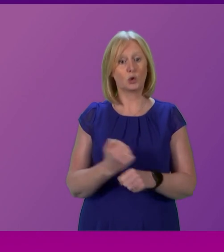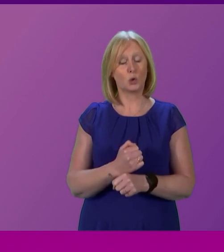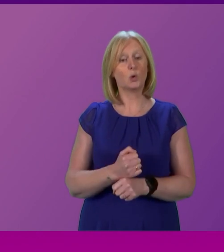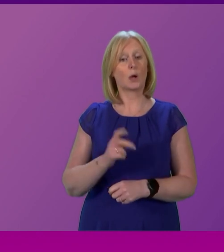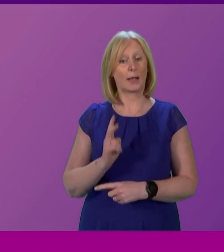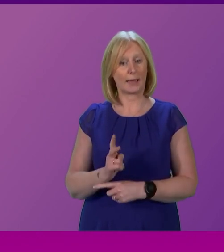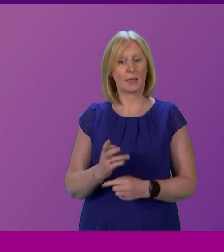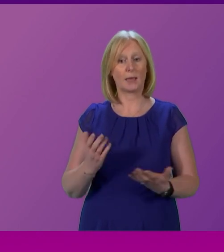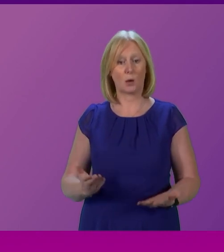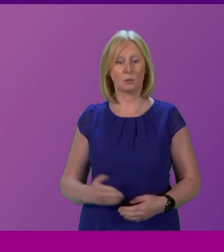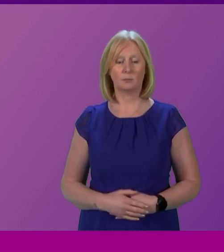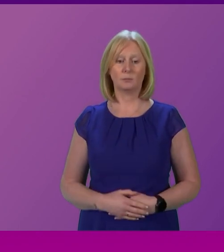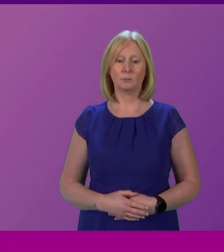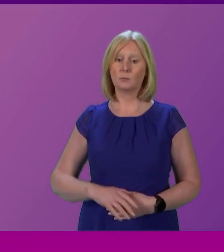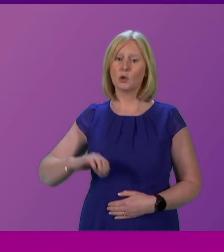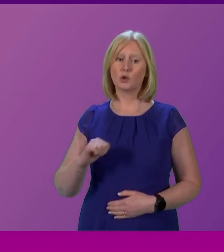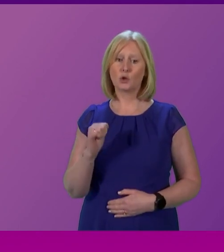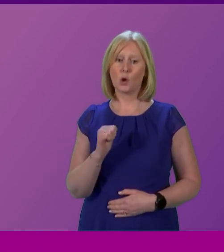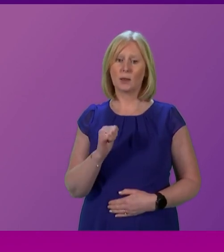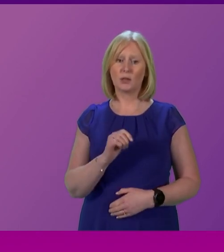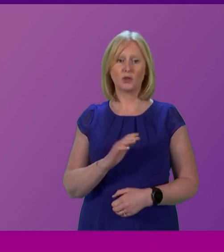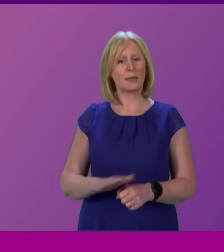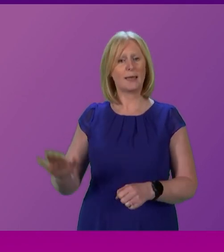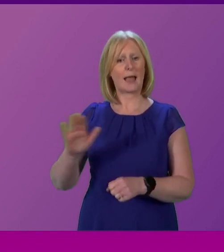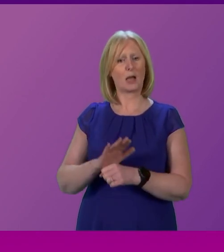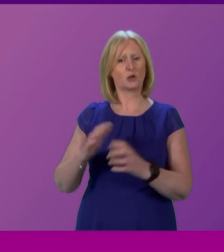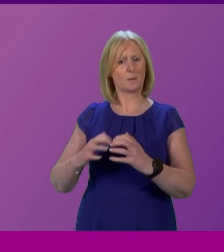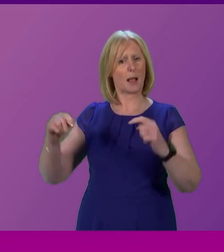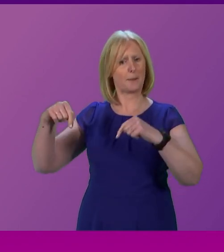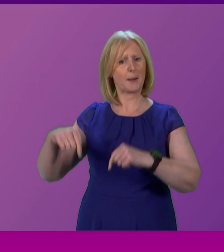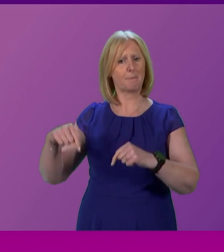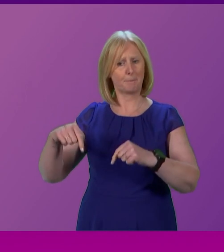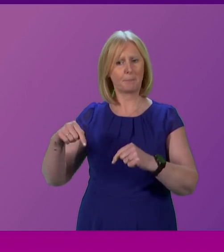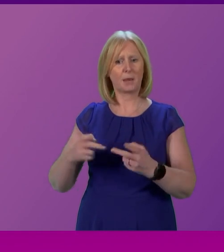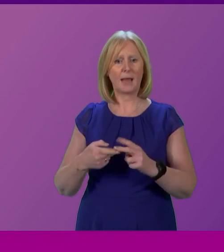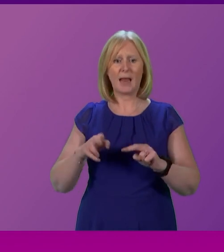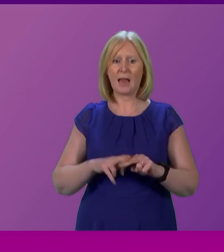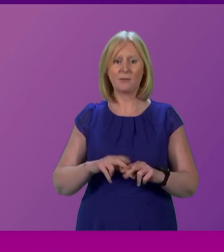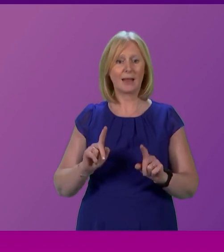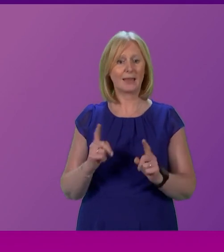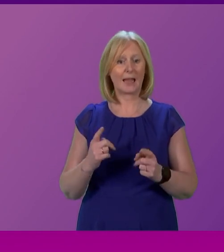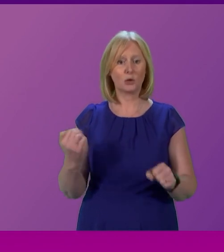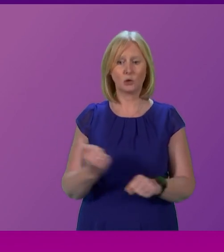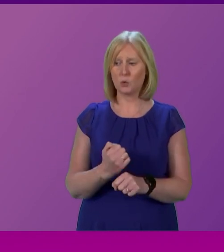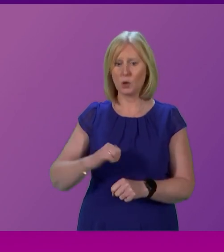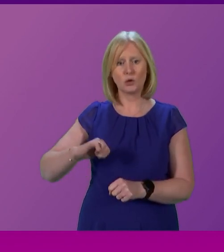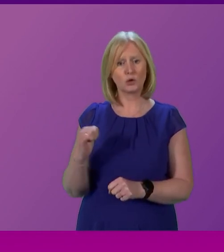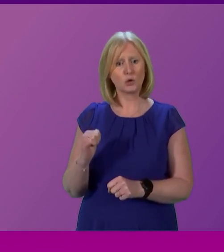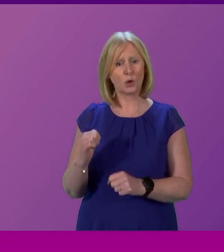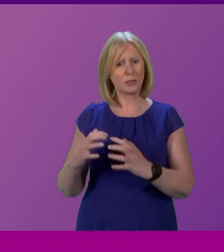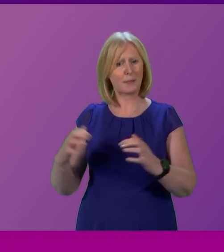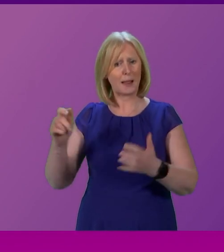now. This is Scotland's national Parliament. If a mandate cannot be delivered in a Scottish Parliament election,